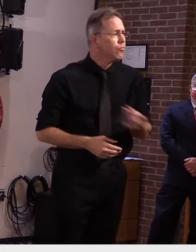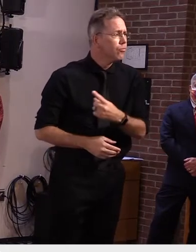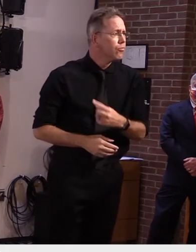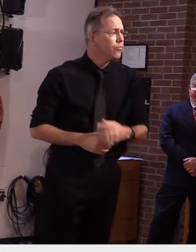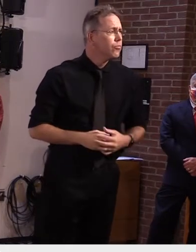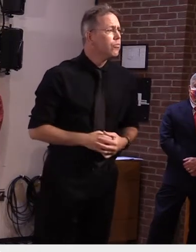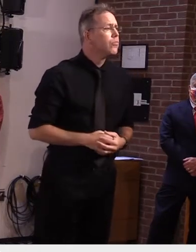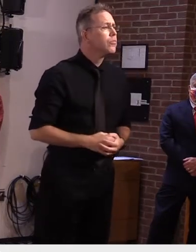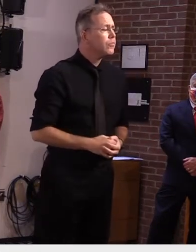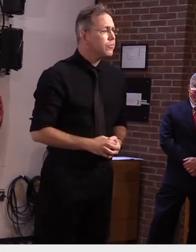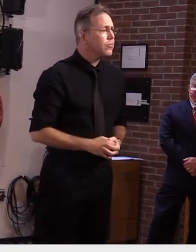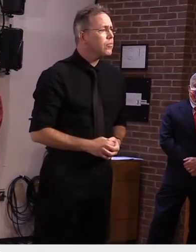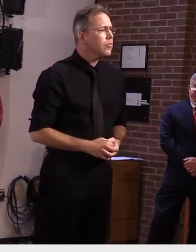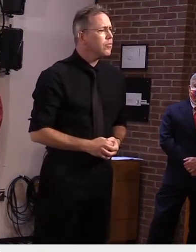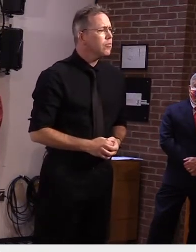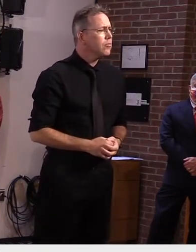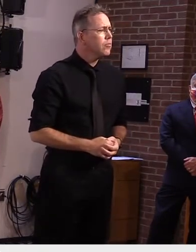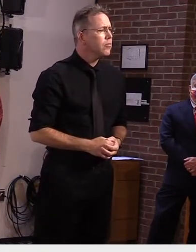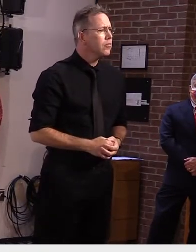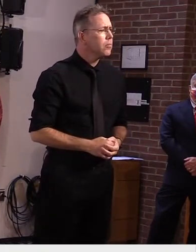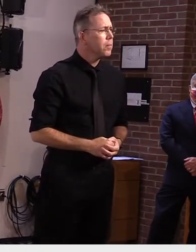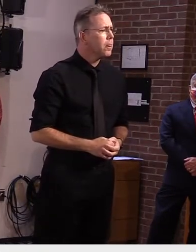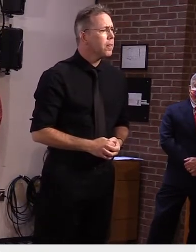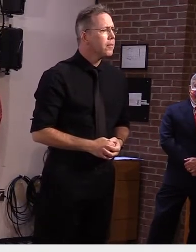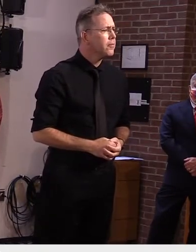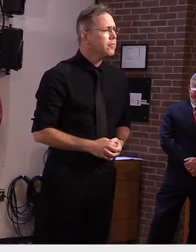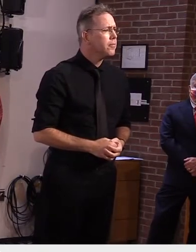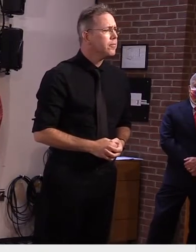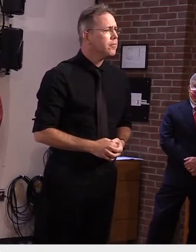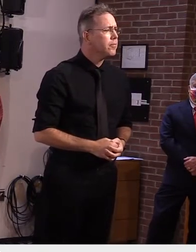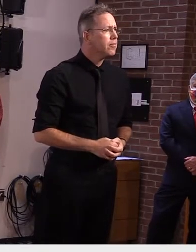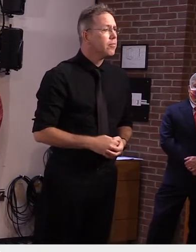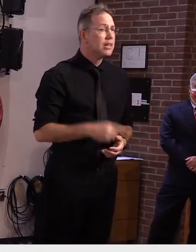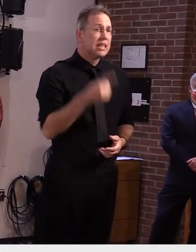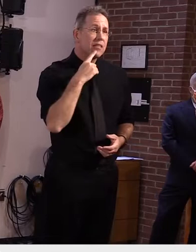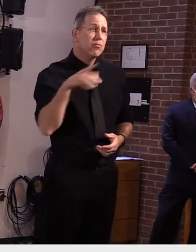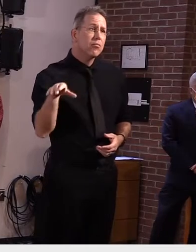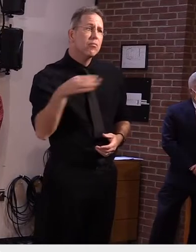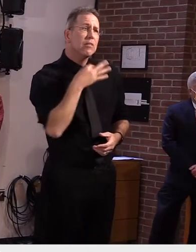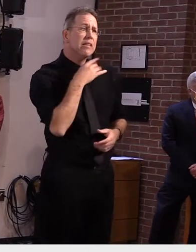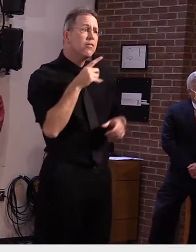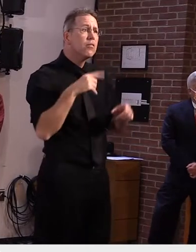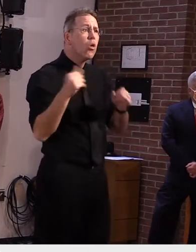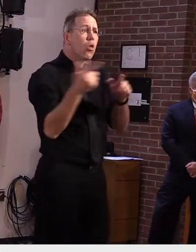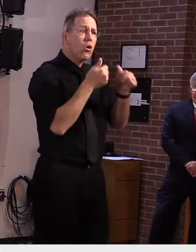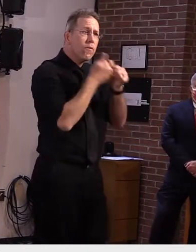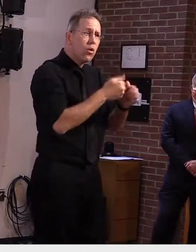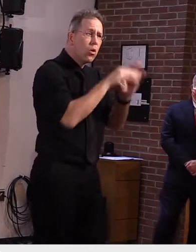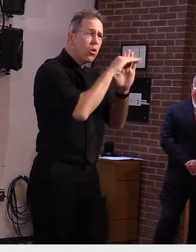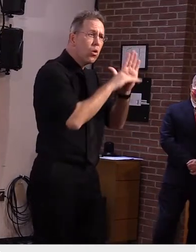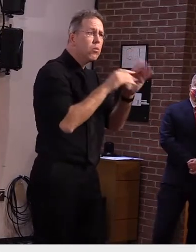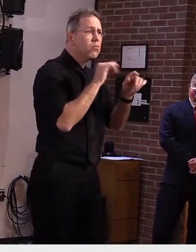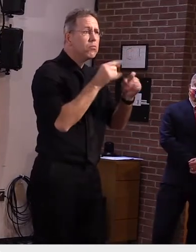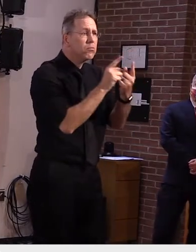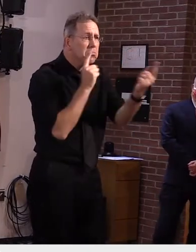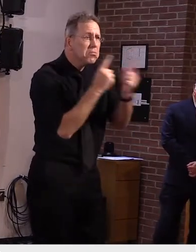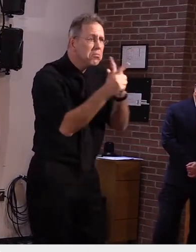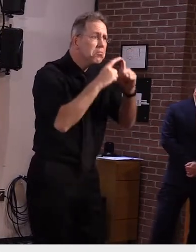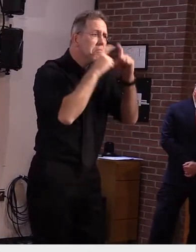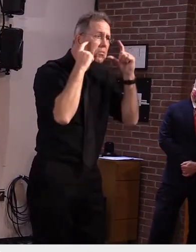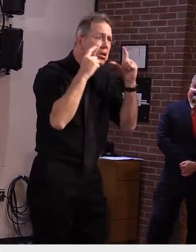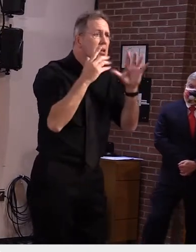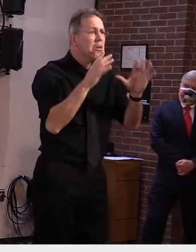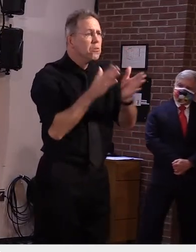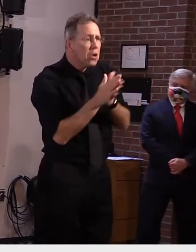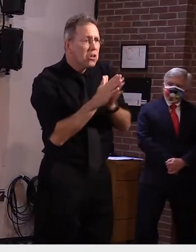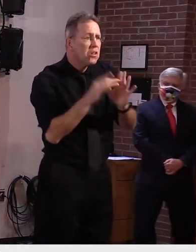be right i i don't believe that we will i think that uh i think vermonters have learned they may be getting a